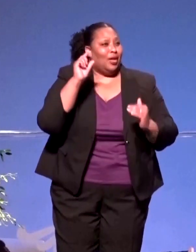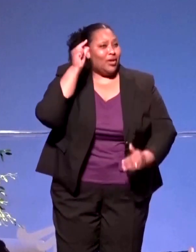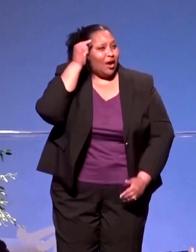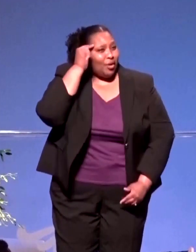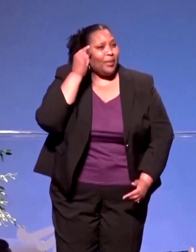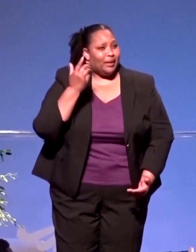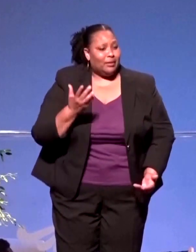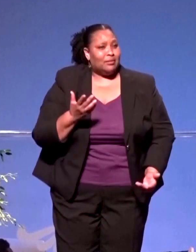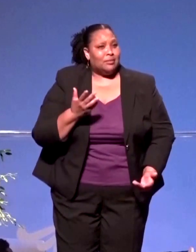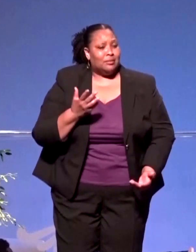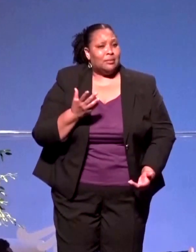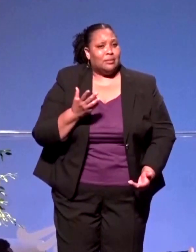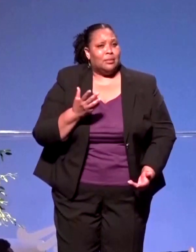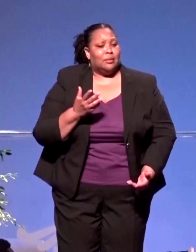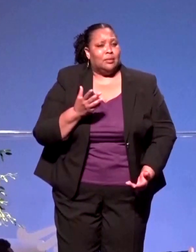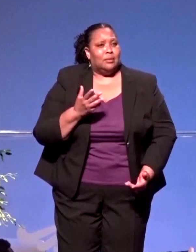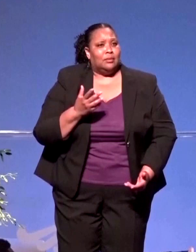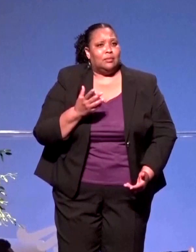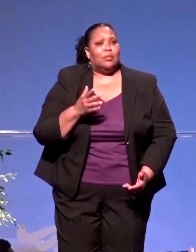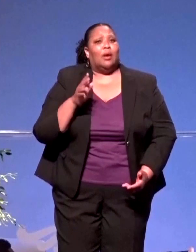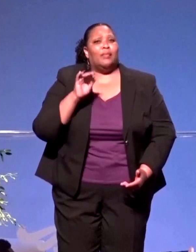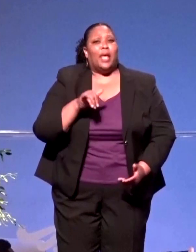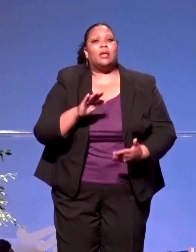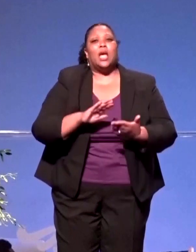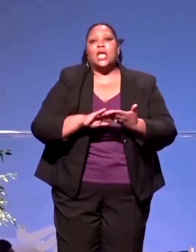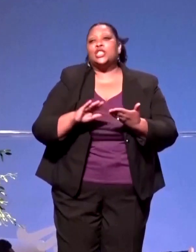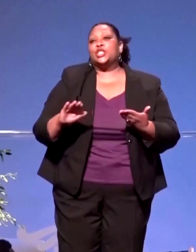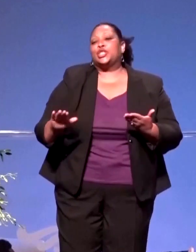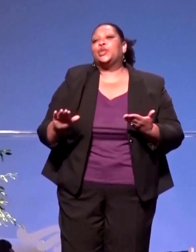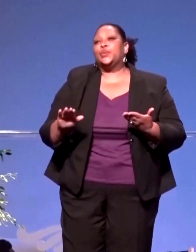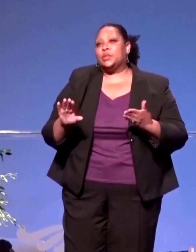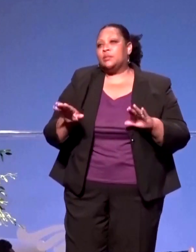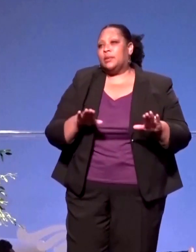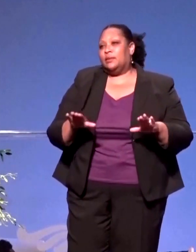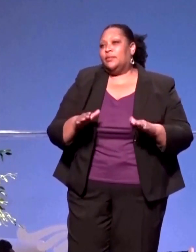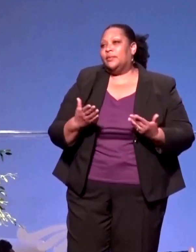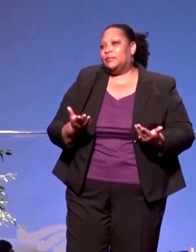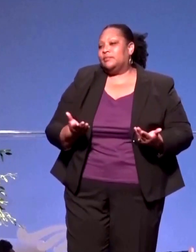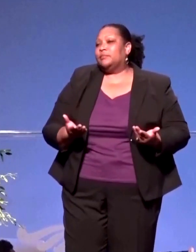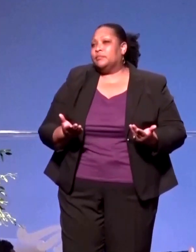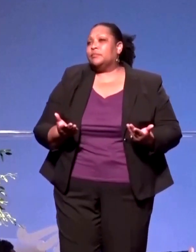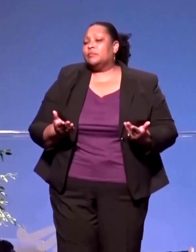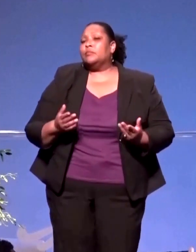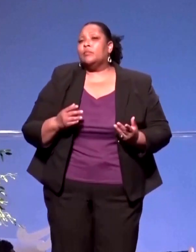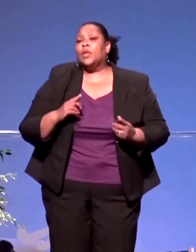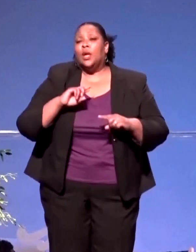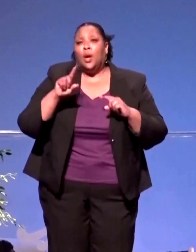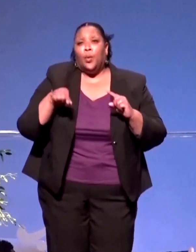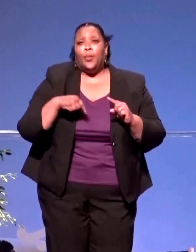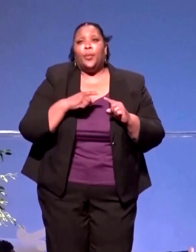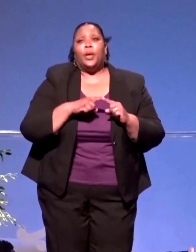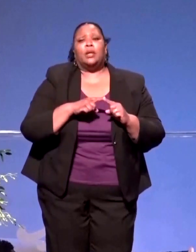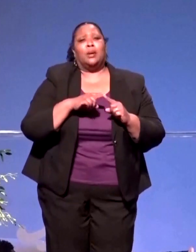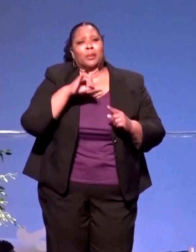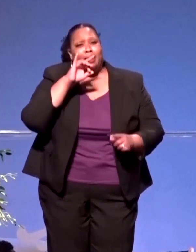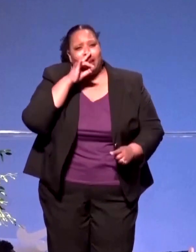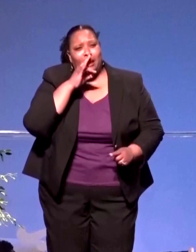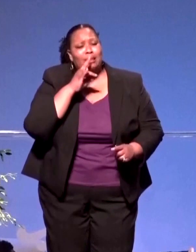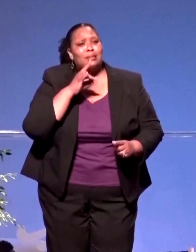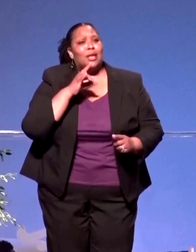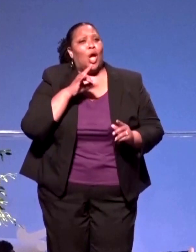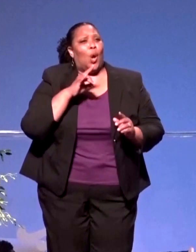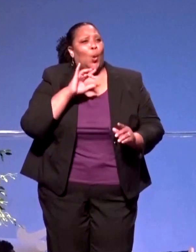that a that excuses it when some kids